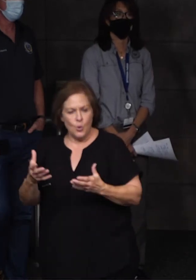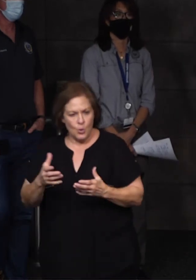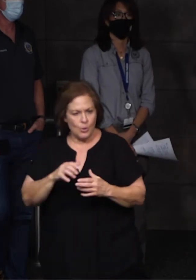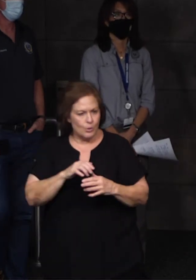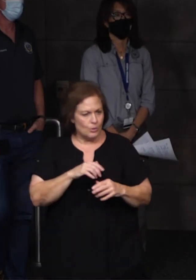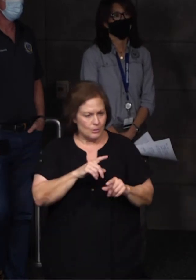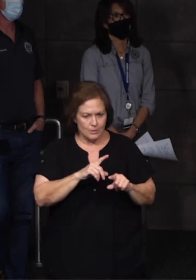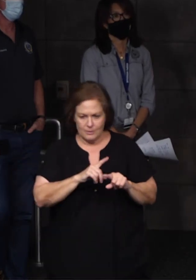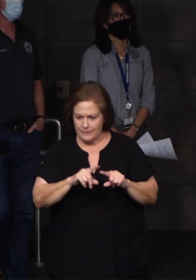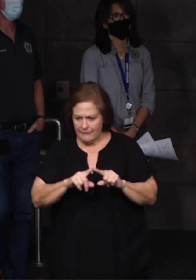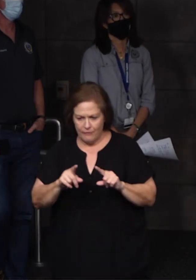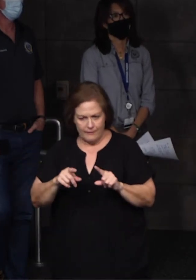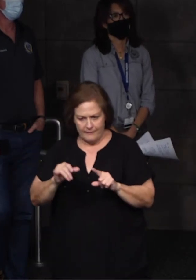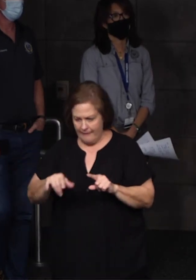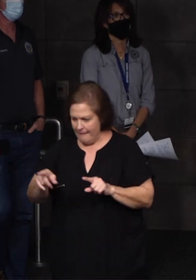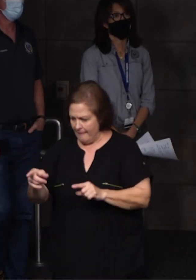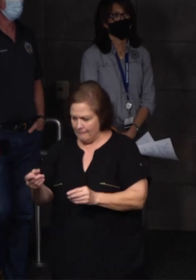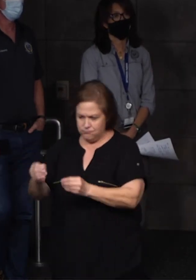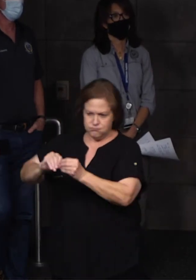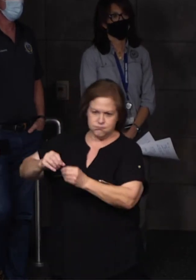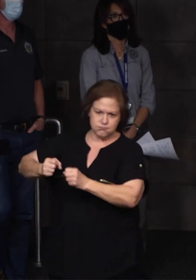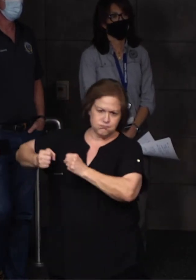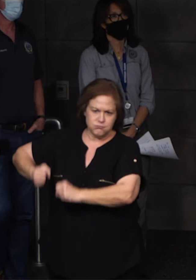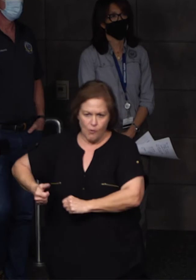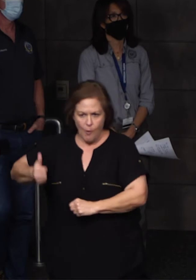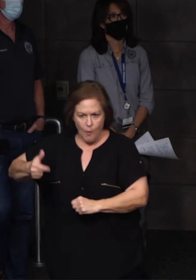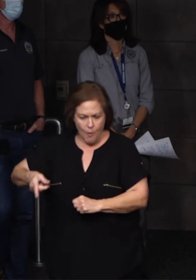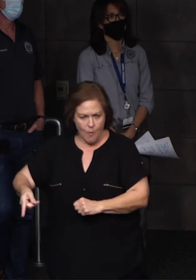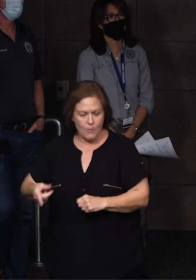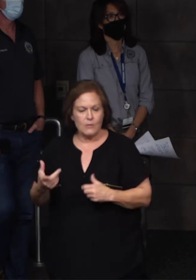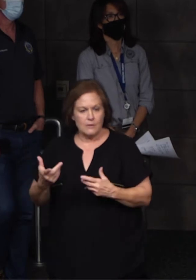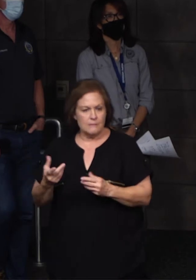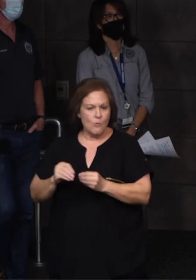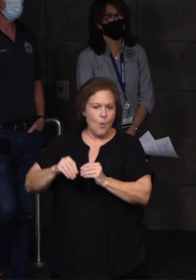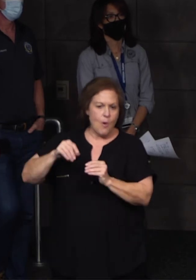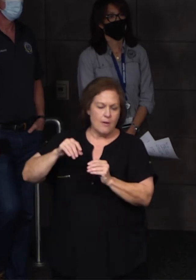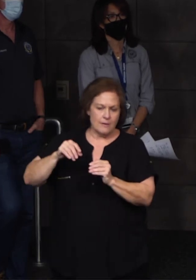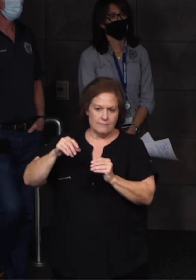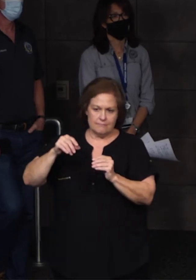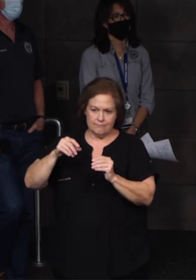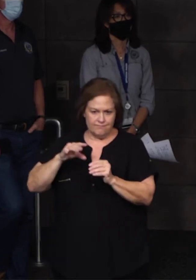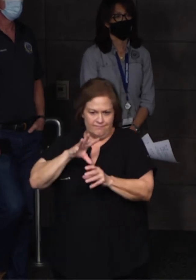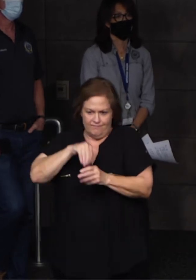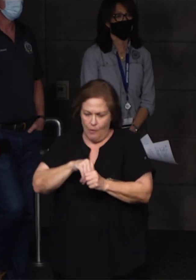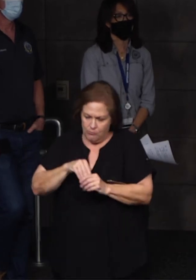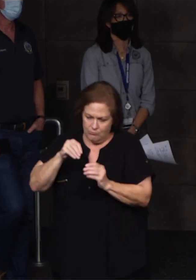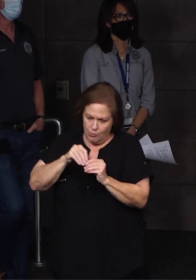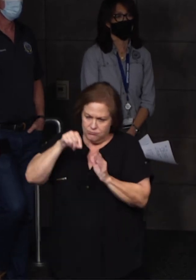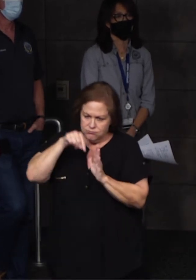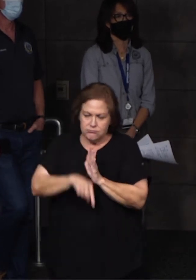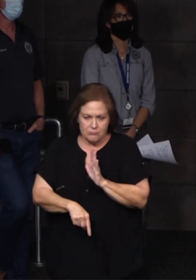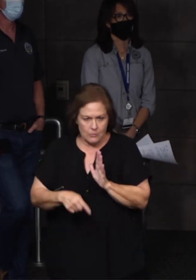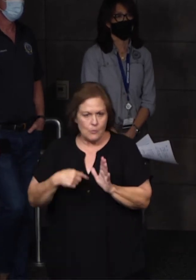system on steroids. It's much more involved and in-depth, but we're working those at the same time.